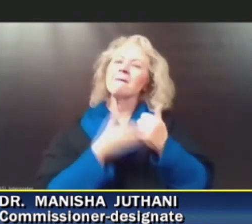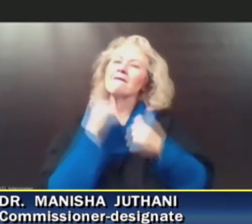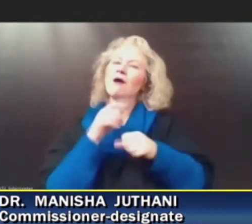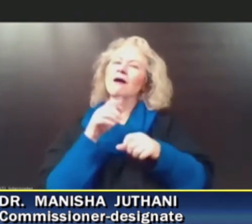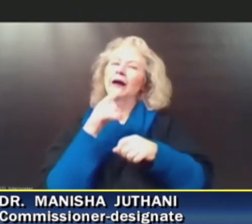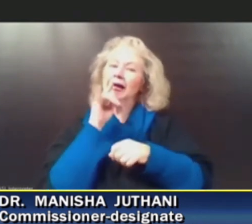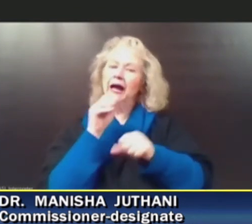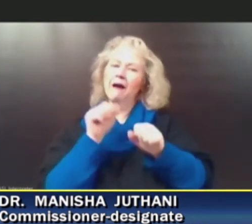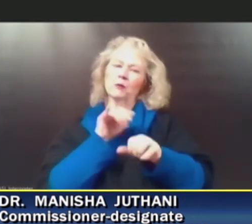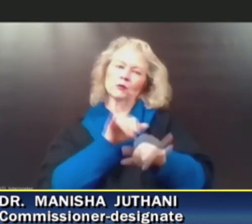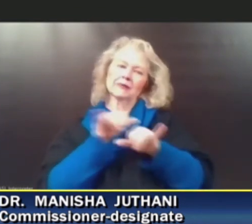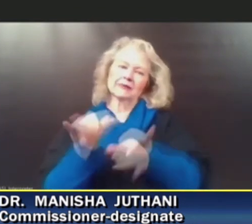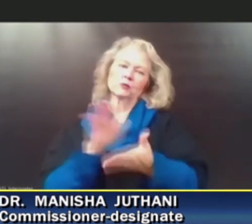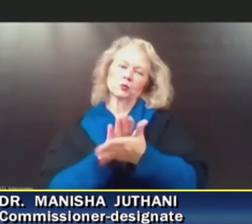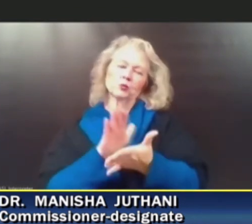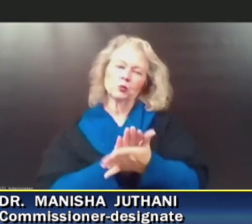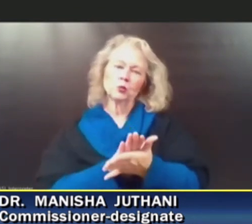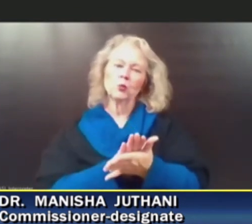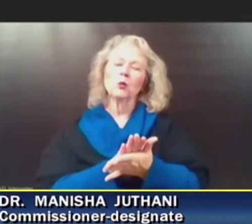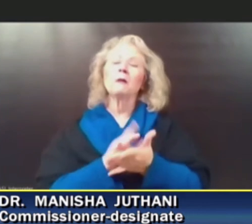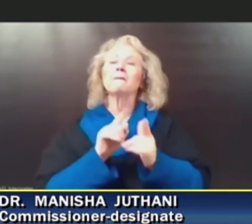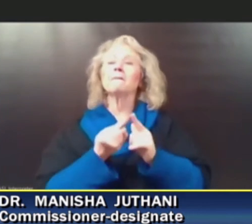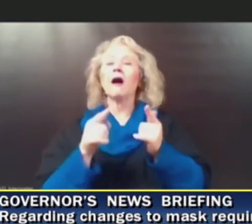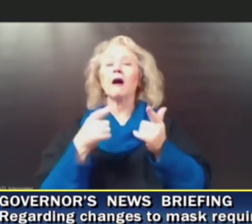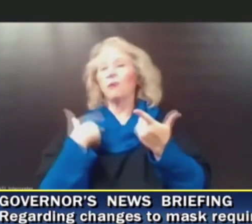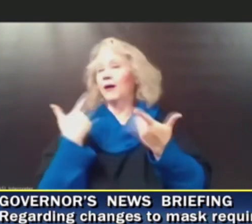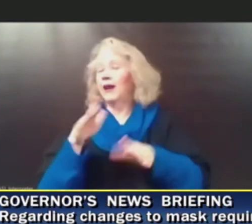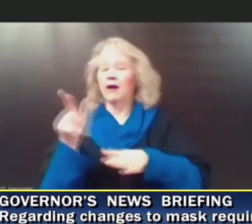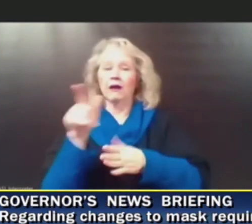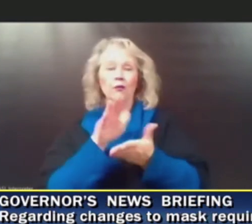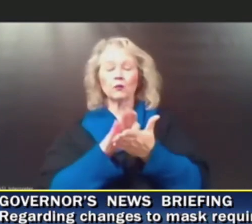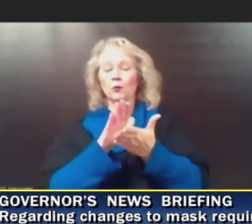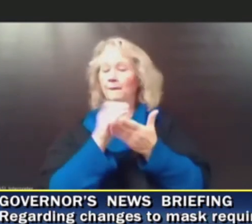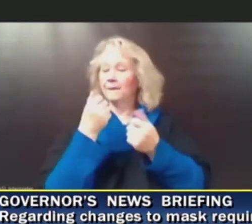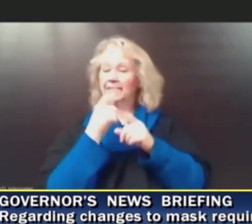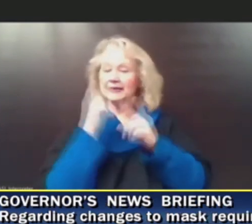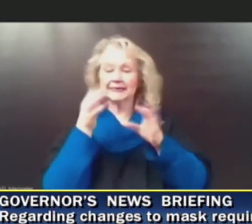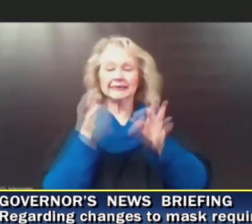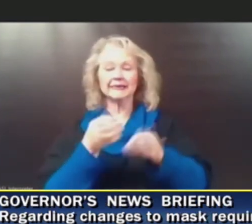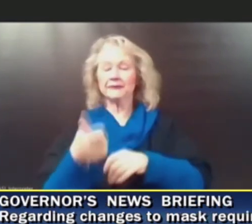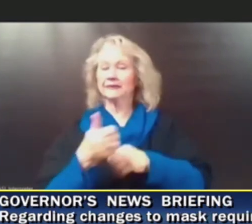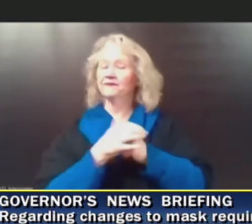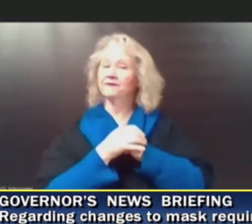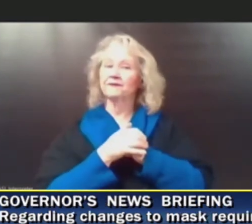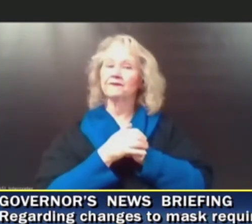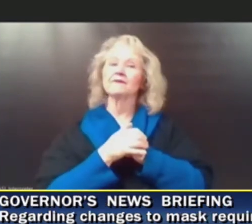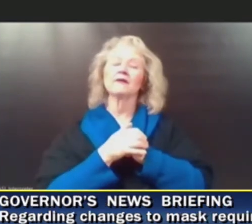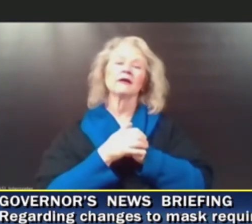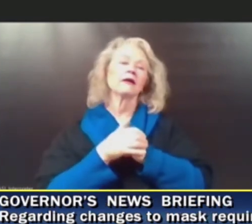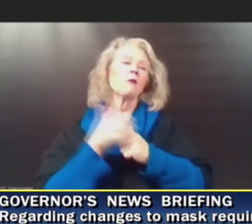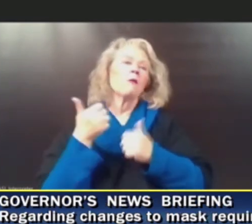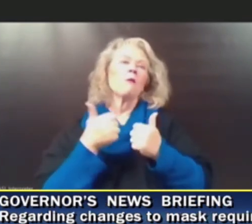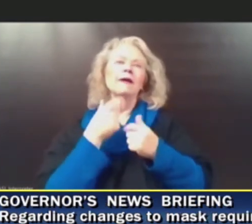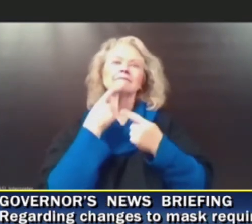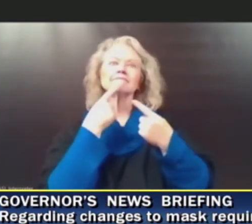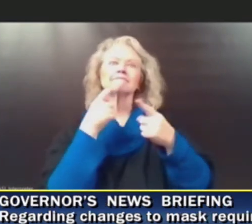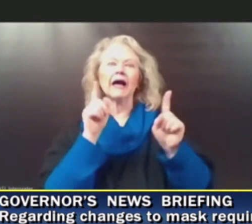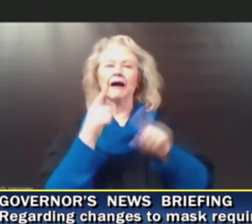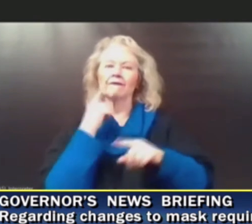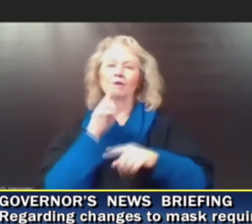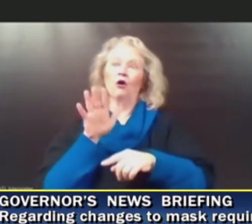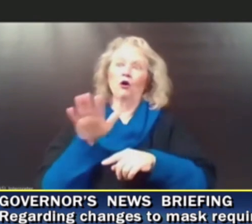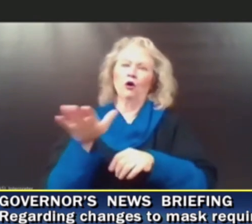schools will have that opportunity to decide for themselves what works best for their community at the local level.